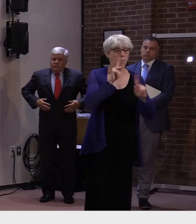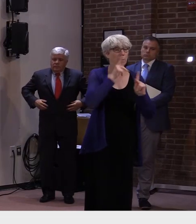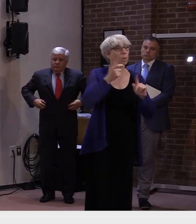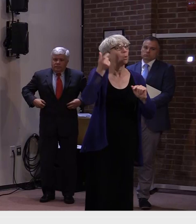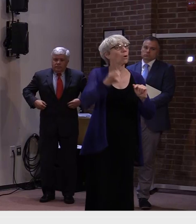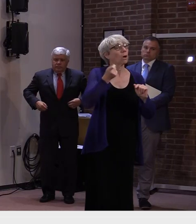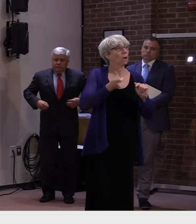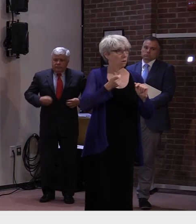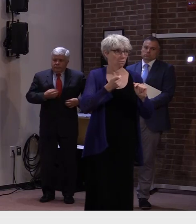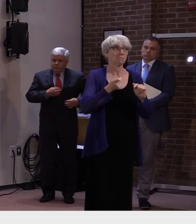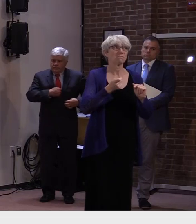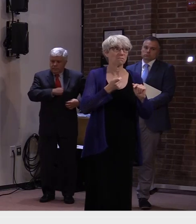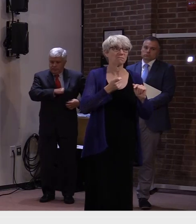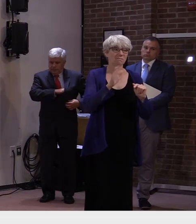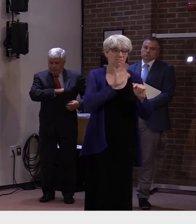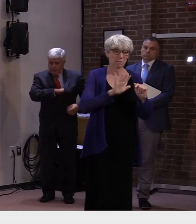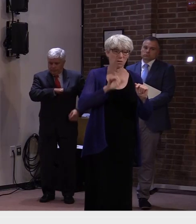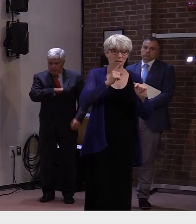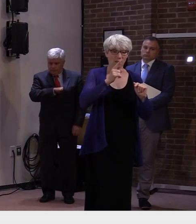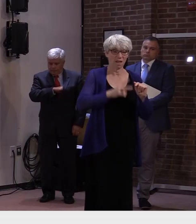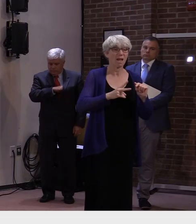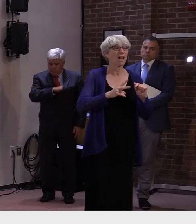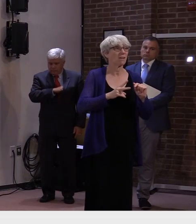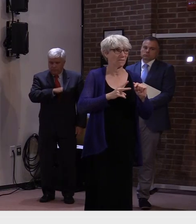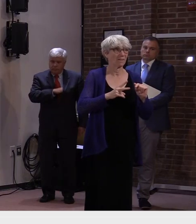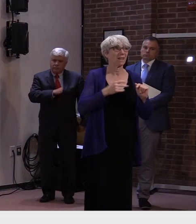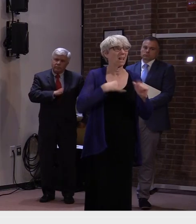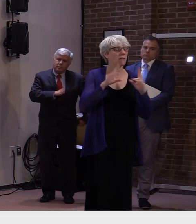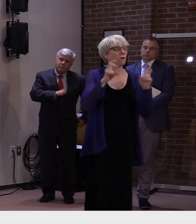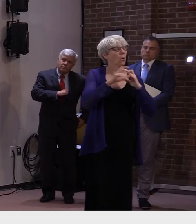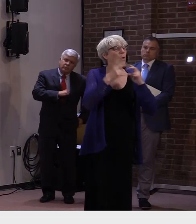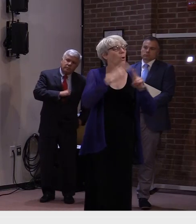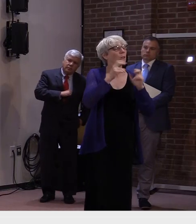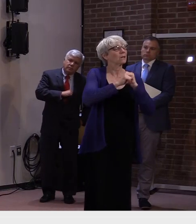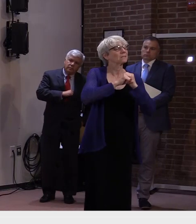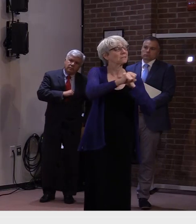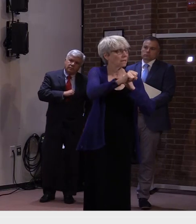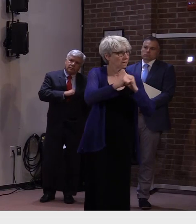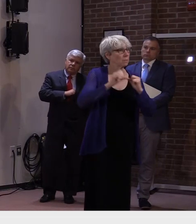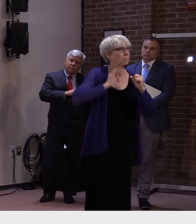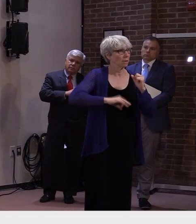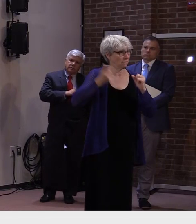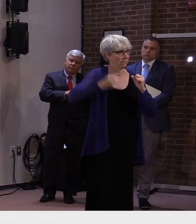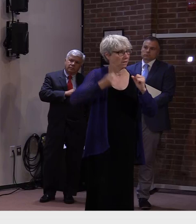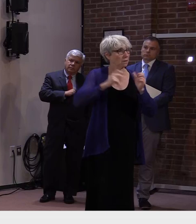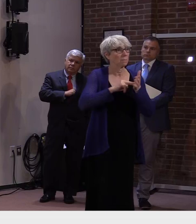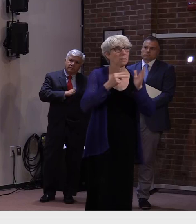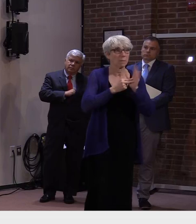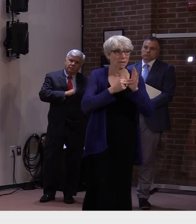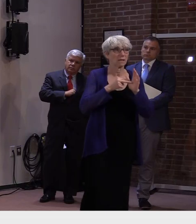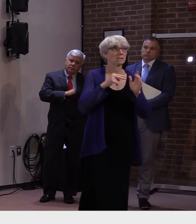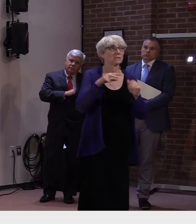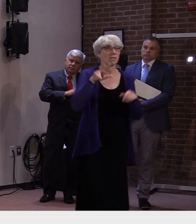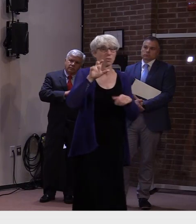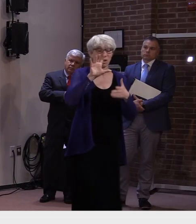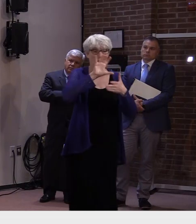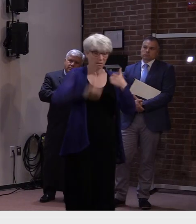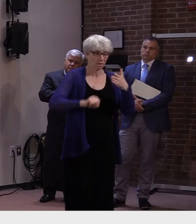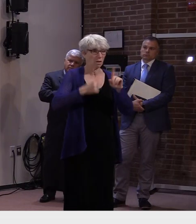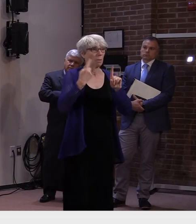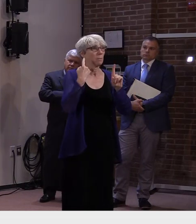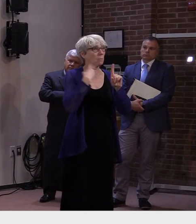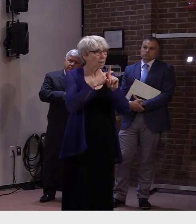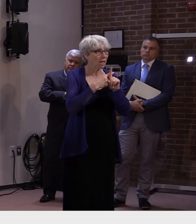they're on the extended benefit, so they're losing not just the $300 but also the... Yeah, but keep in mind as well, we're struggling in every